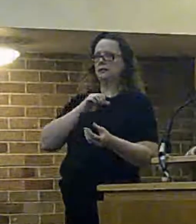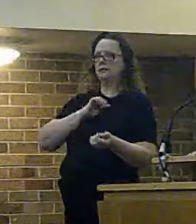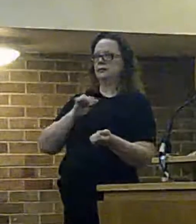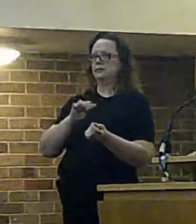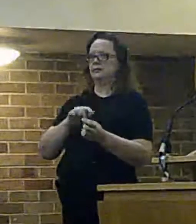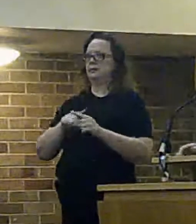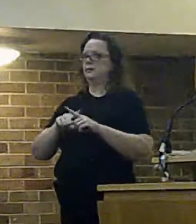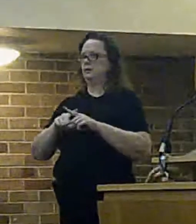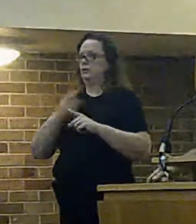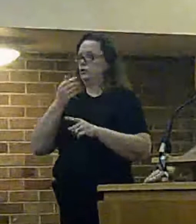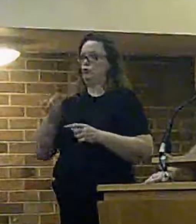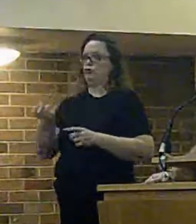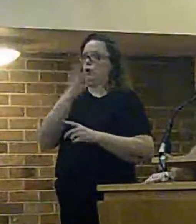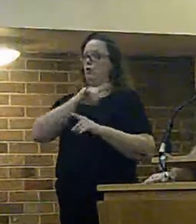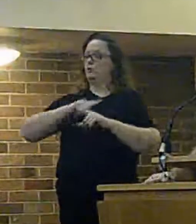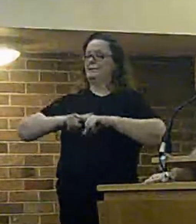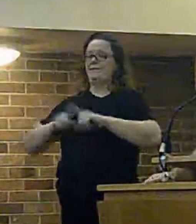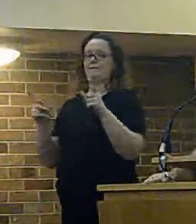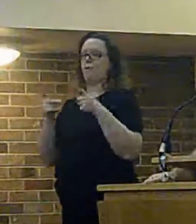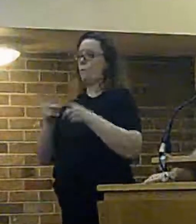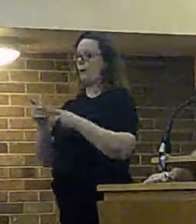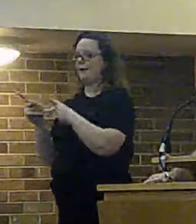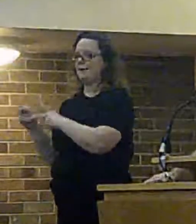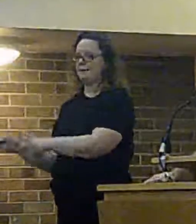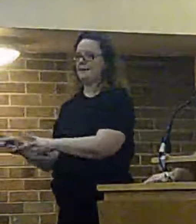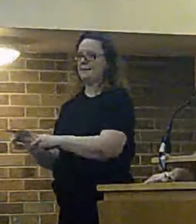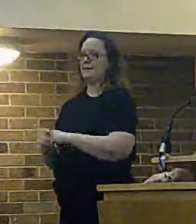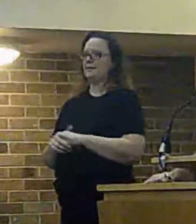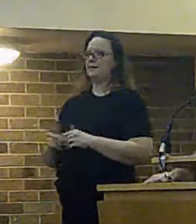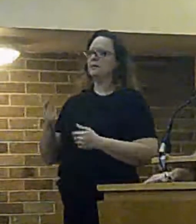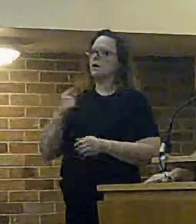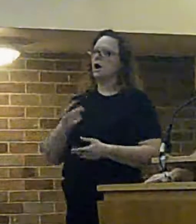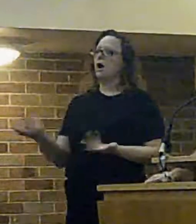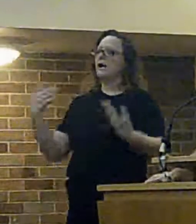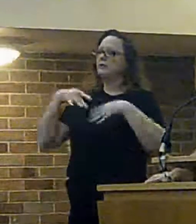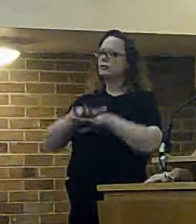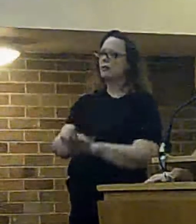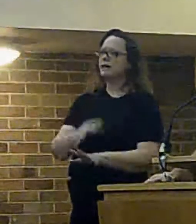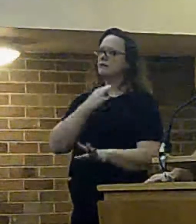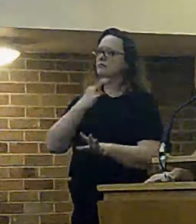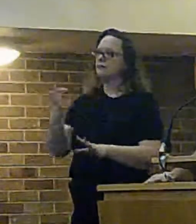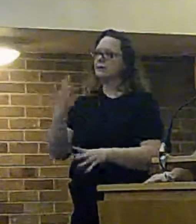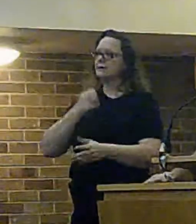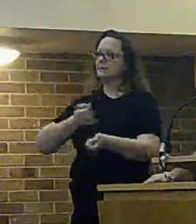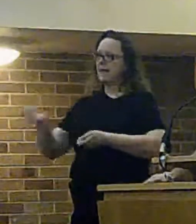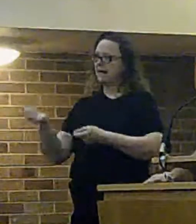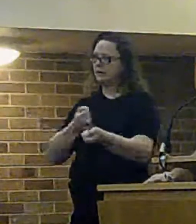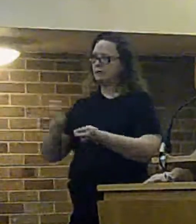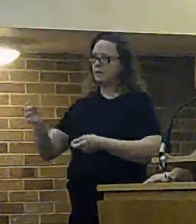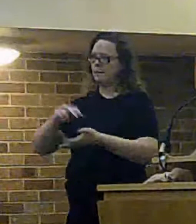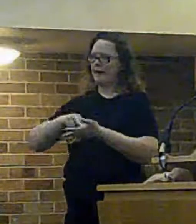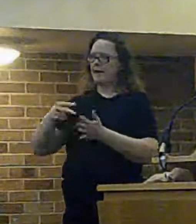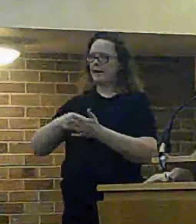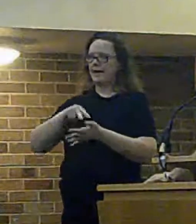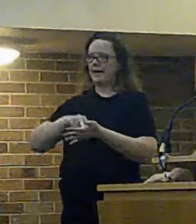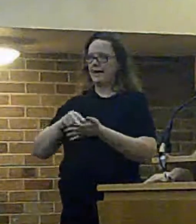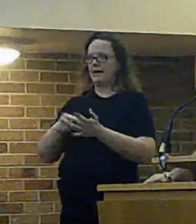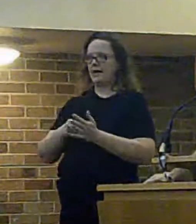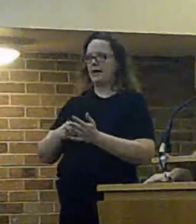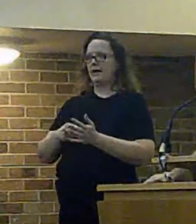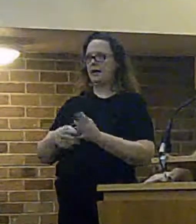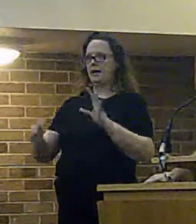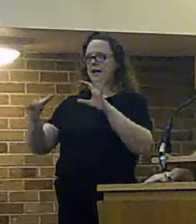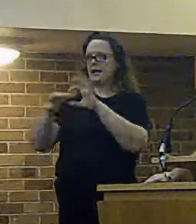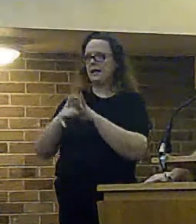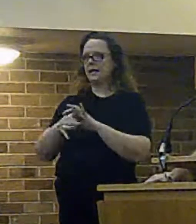me say i think it was at this meeting was that our integrated risk management planning in many respects has more to do with a a